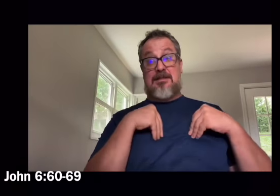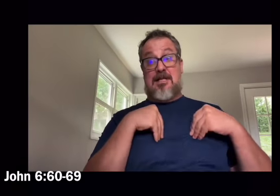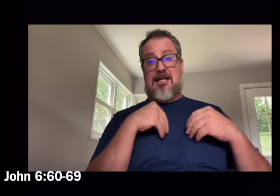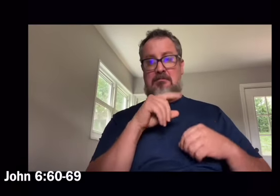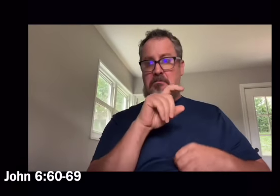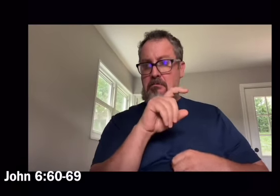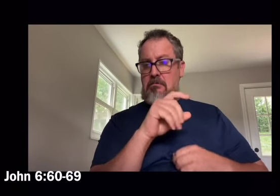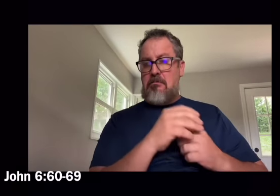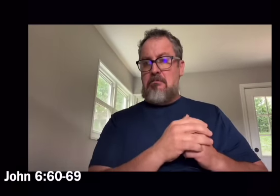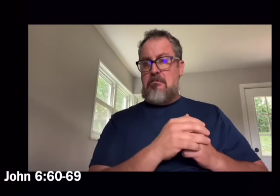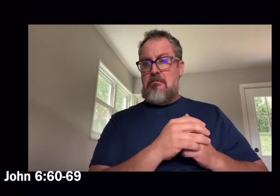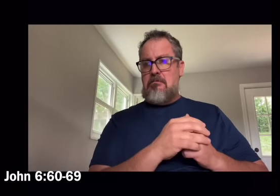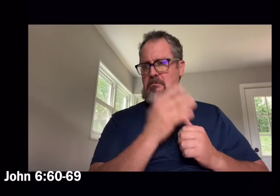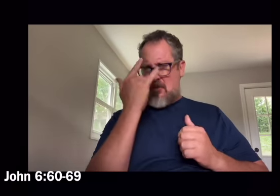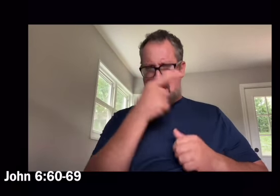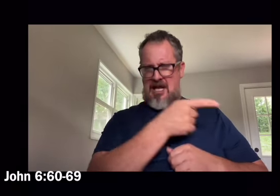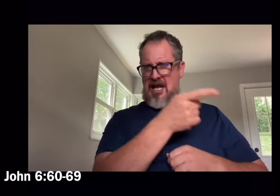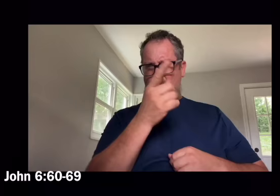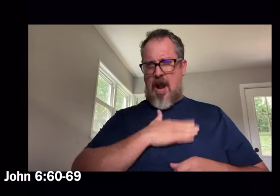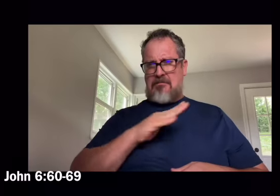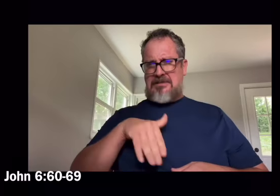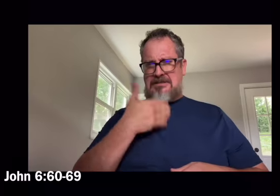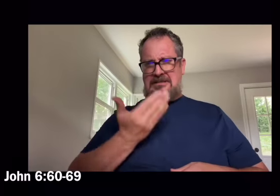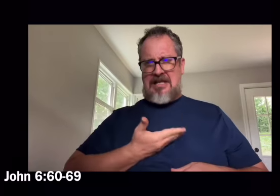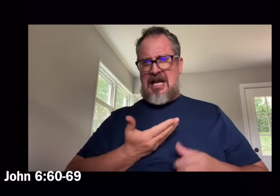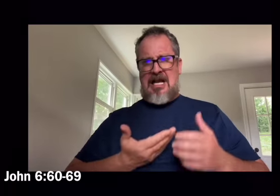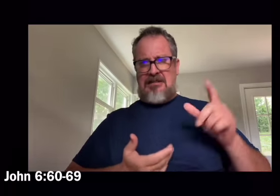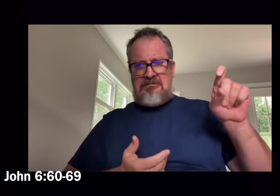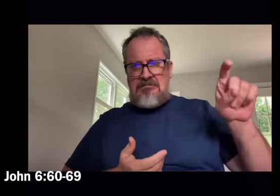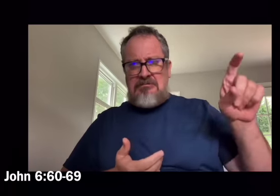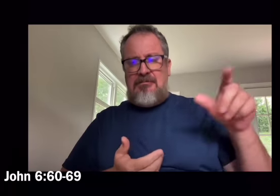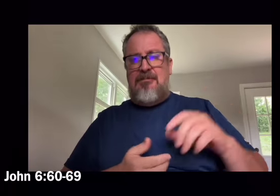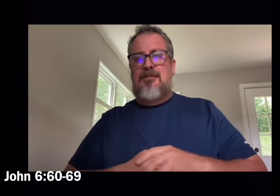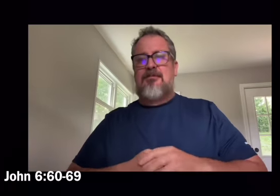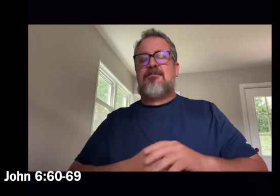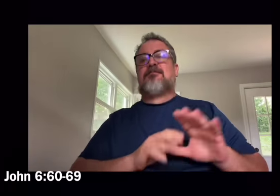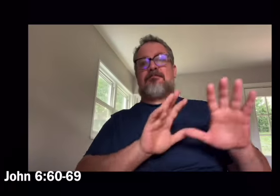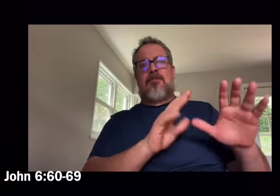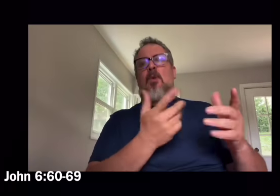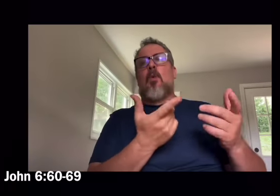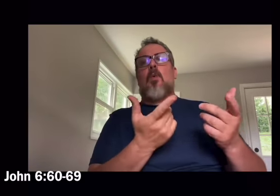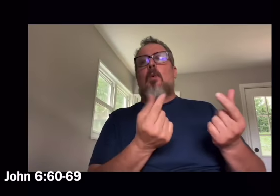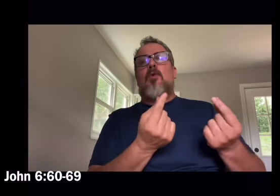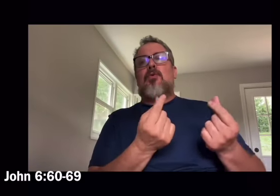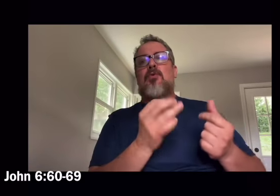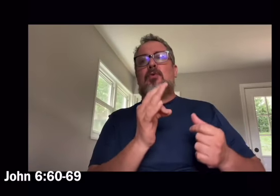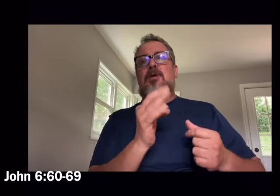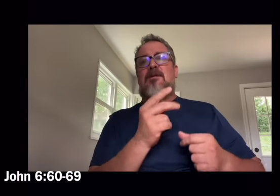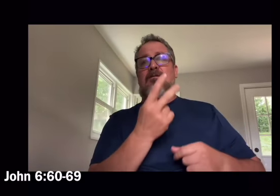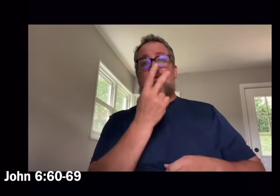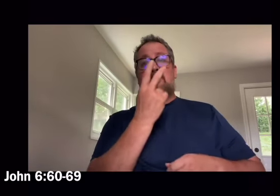Does this shock you? What if you were to see the Son of Man ascending